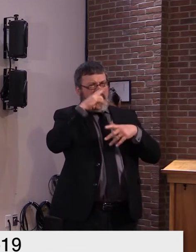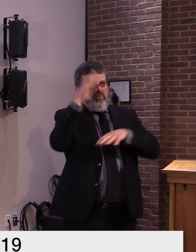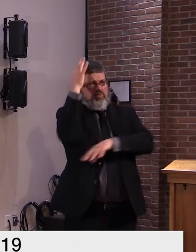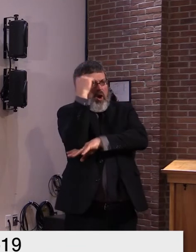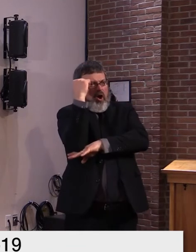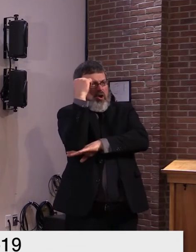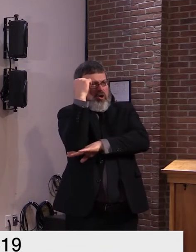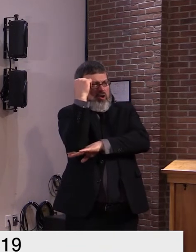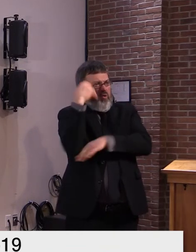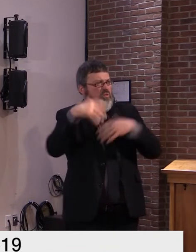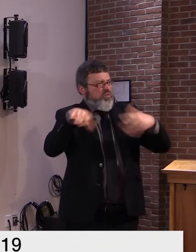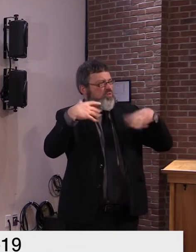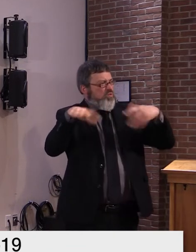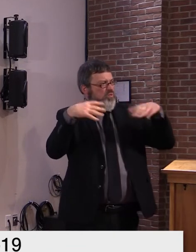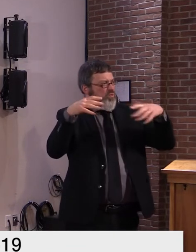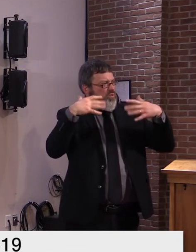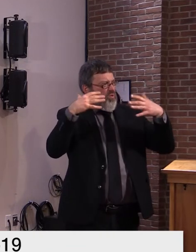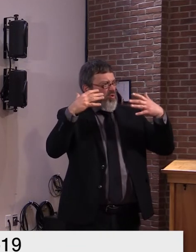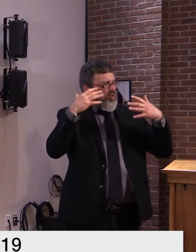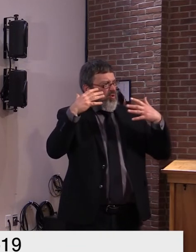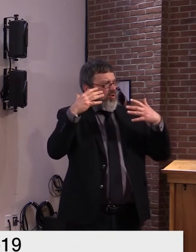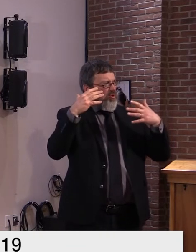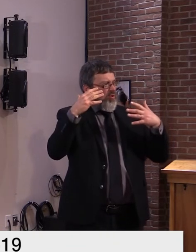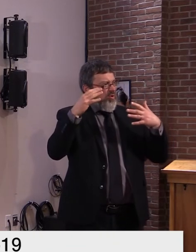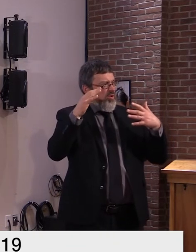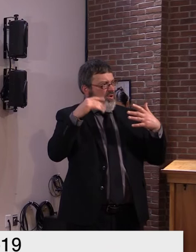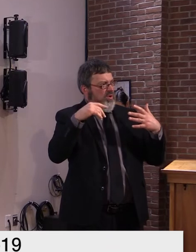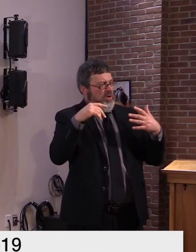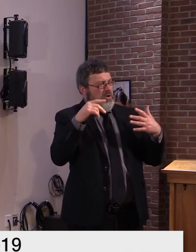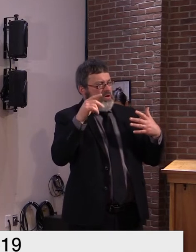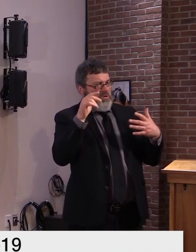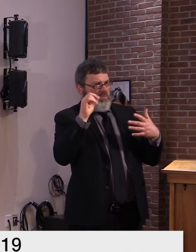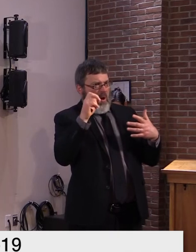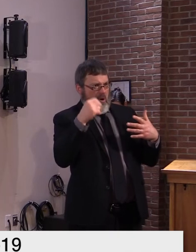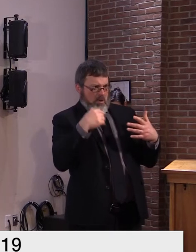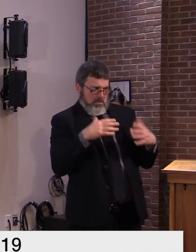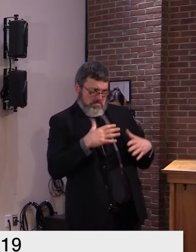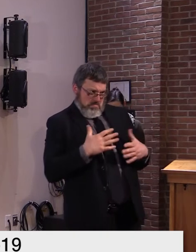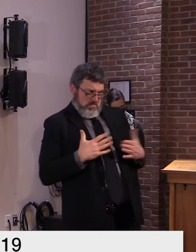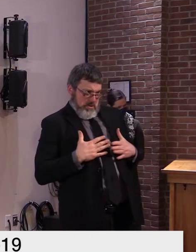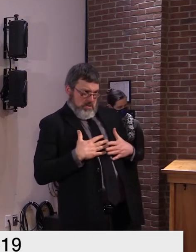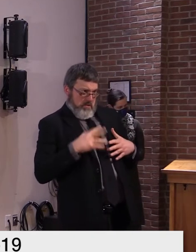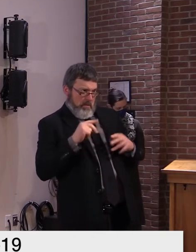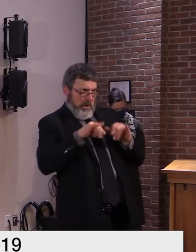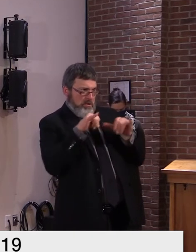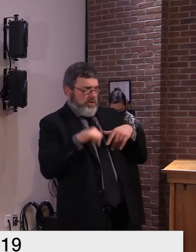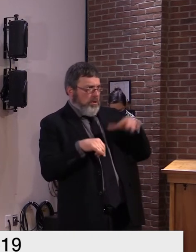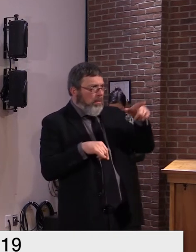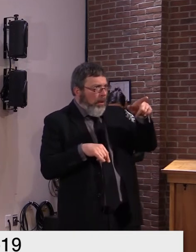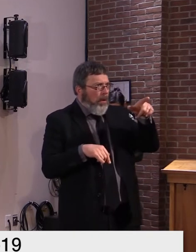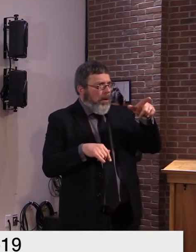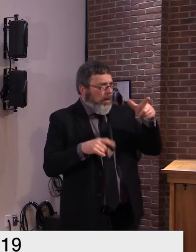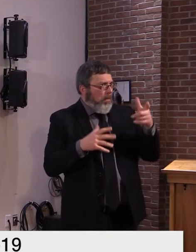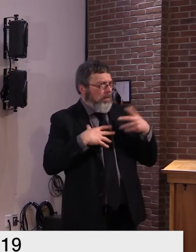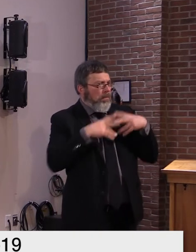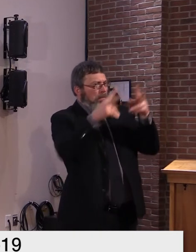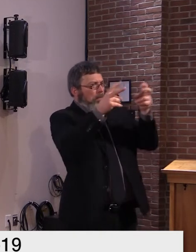well and why not continue with that process thank you